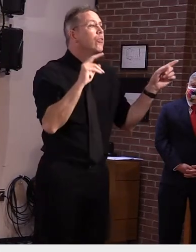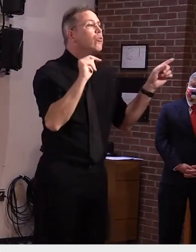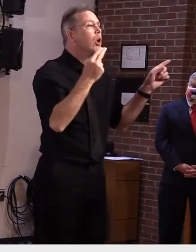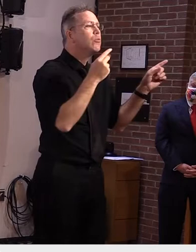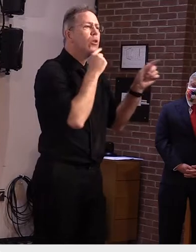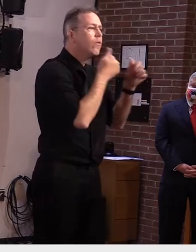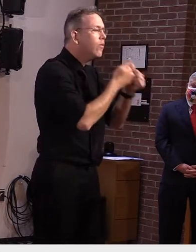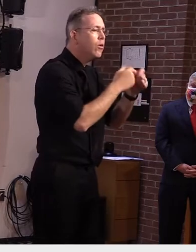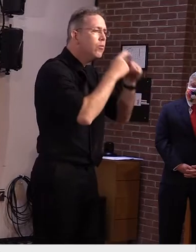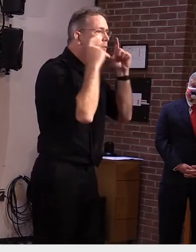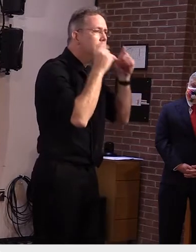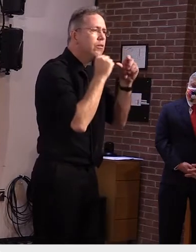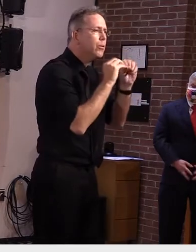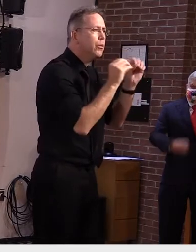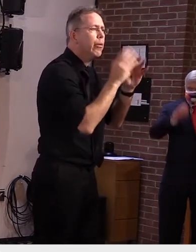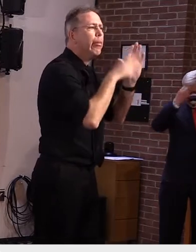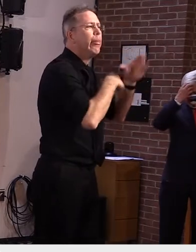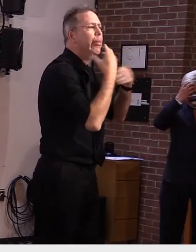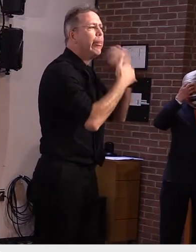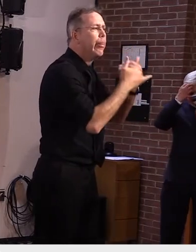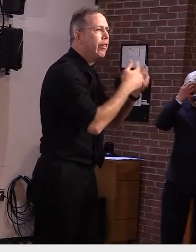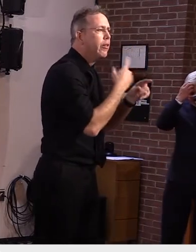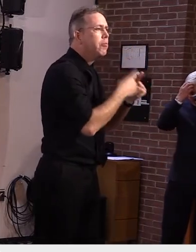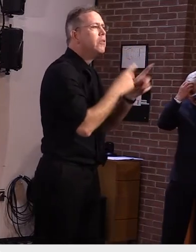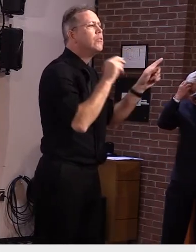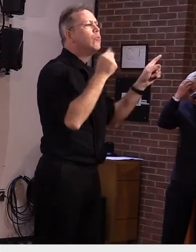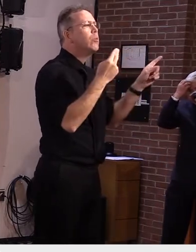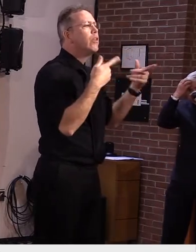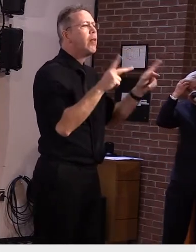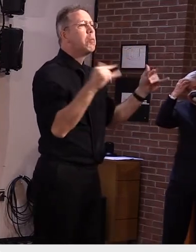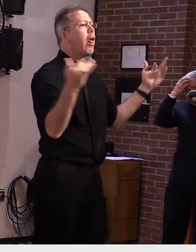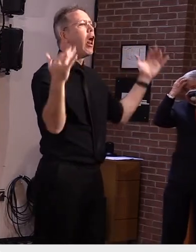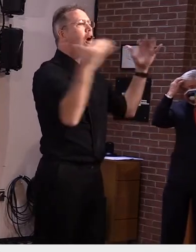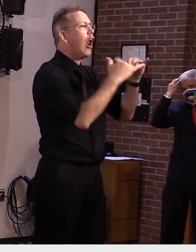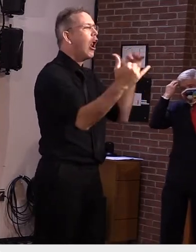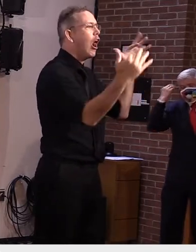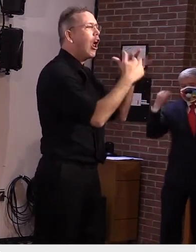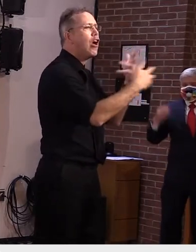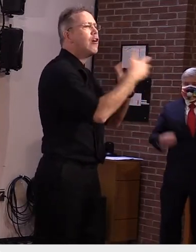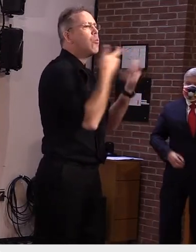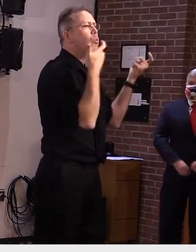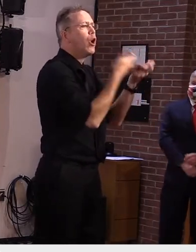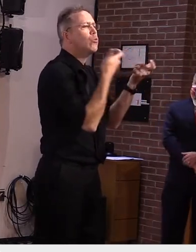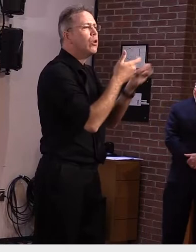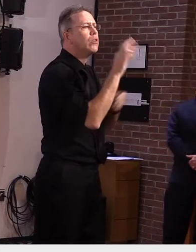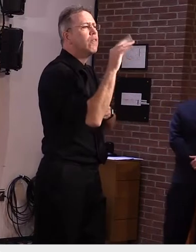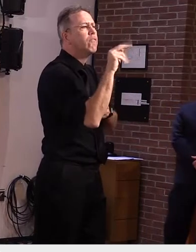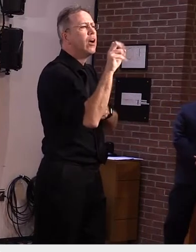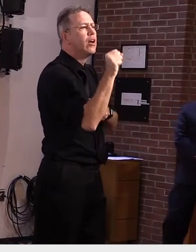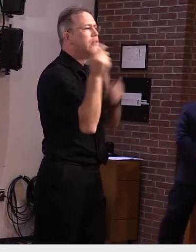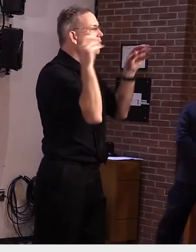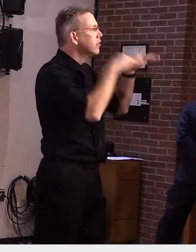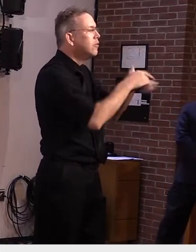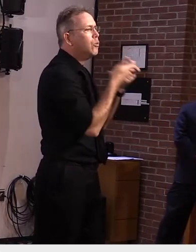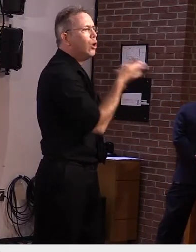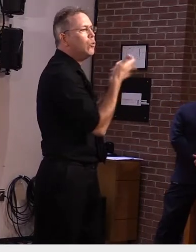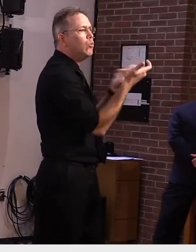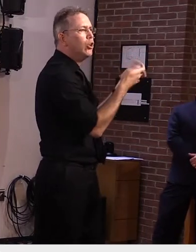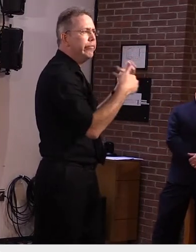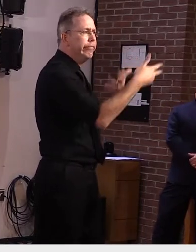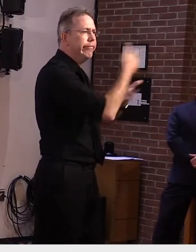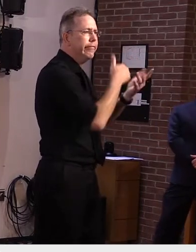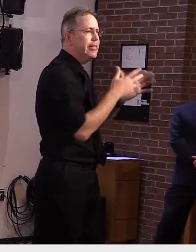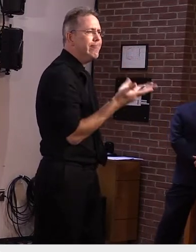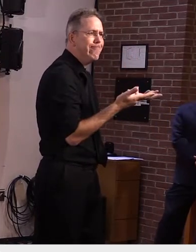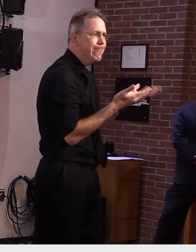they allow spectators they have more interstate play so their circumstances are much different than ours uh i i would say